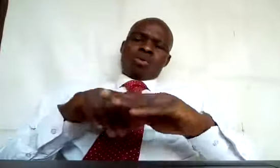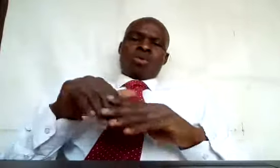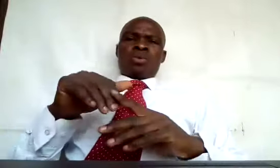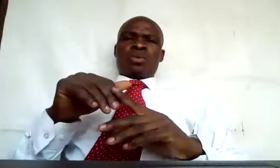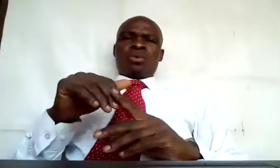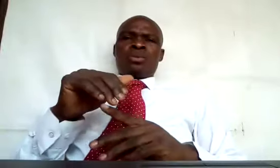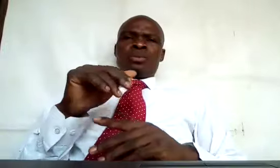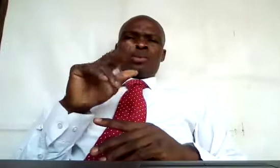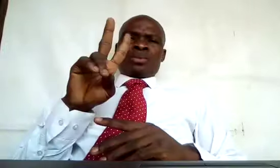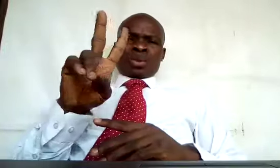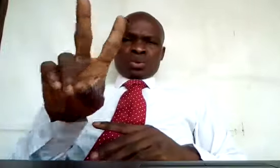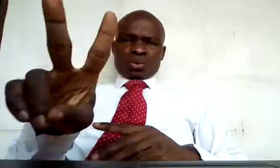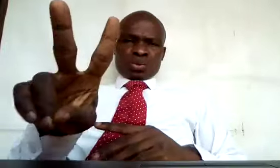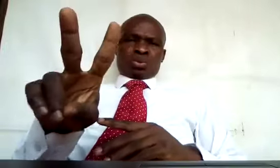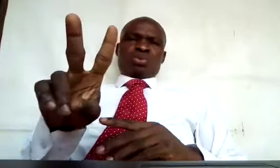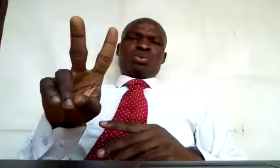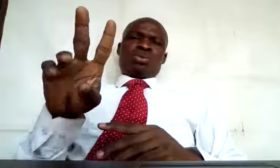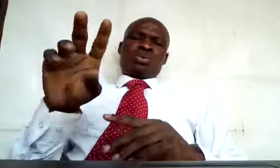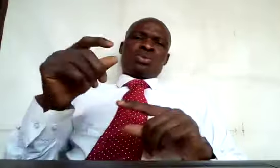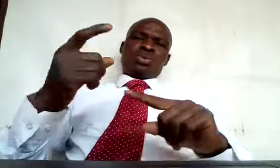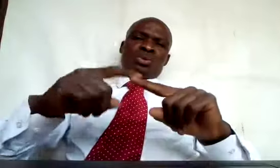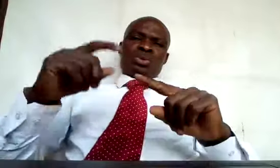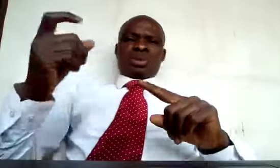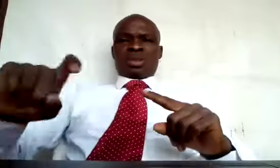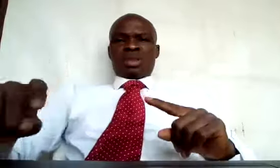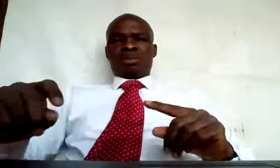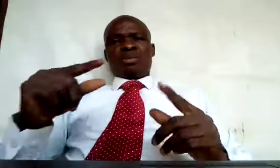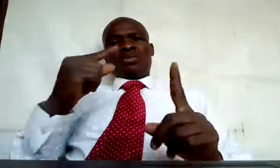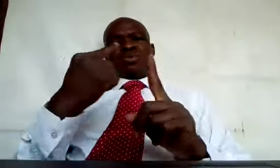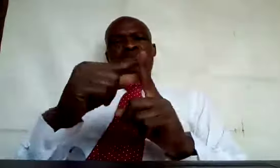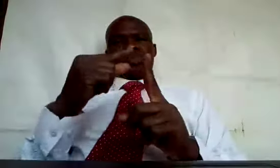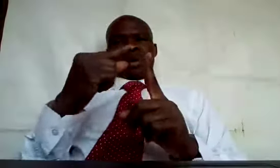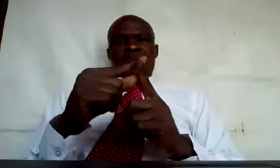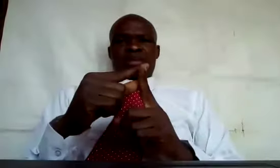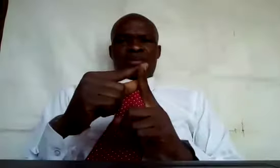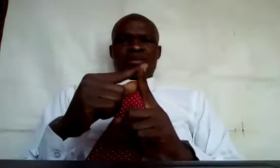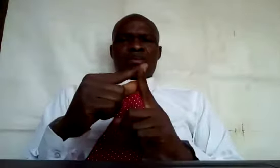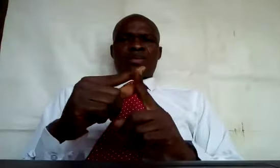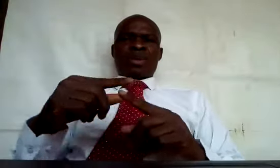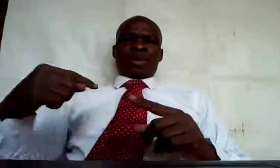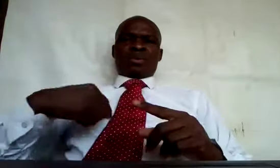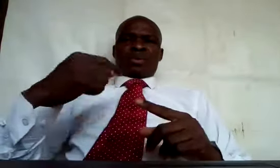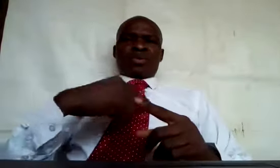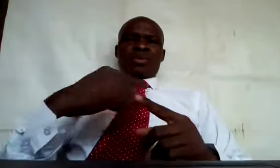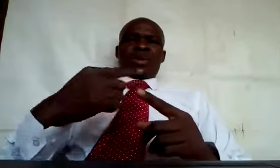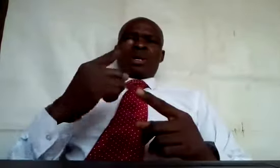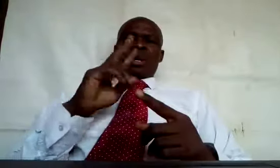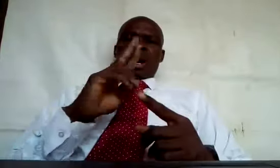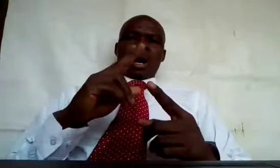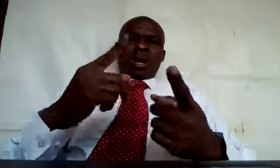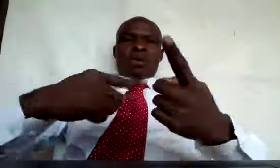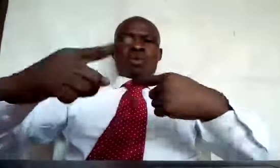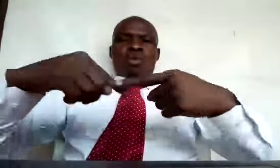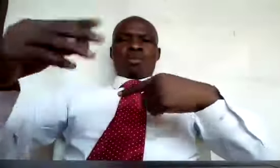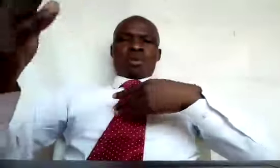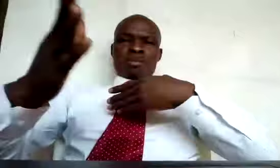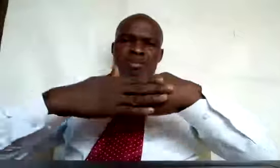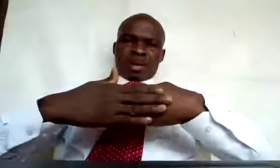syllable words. We will be right back after after this break. can't believe